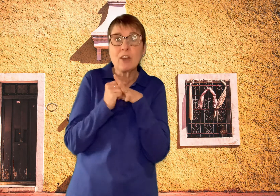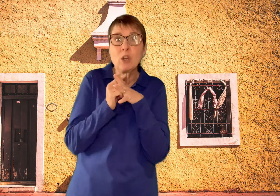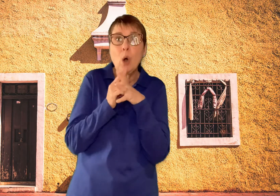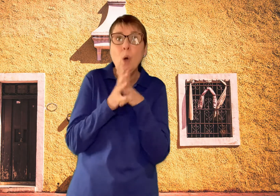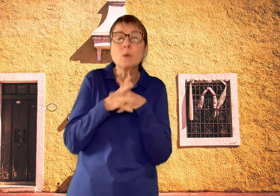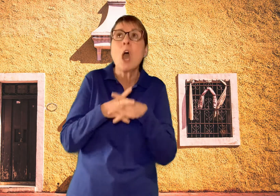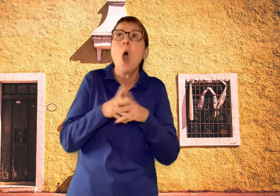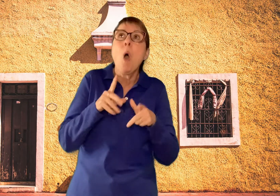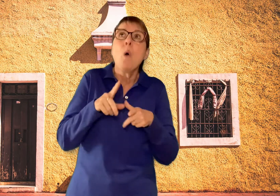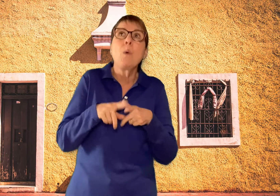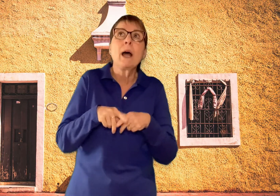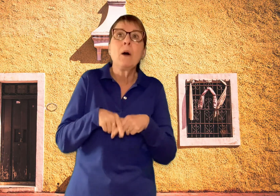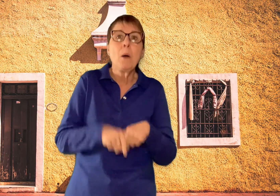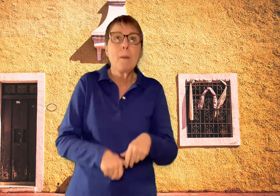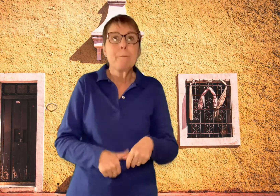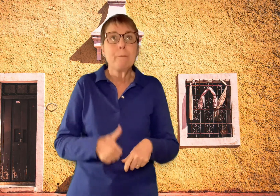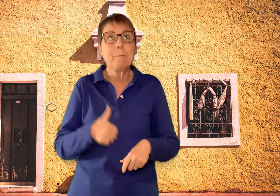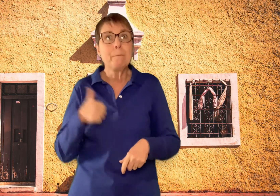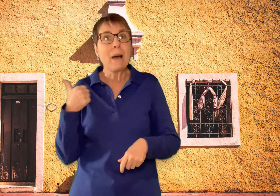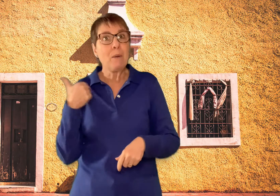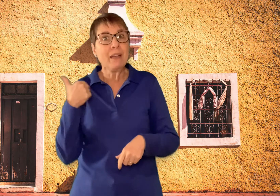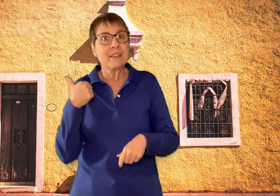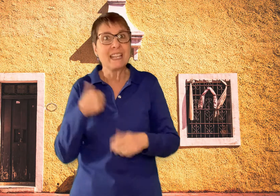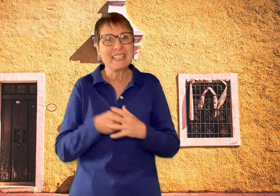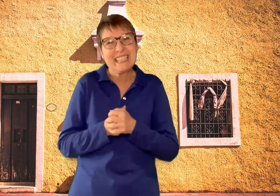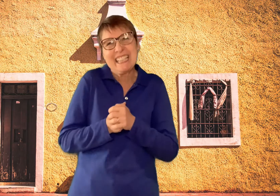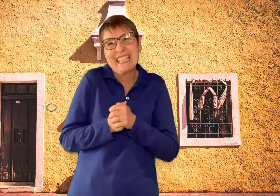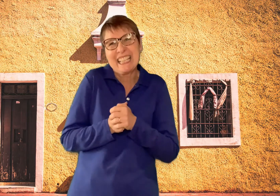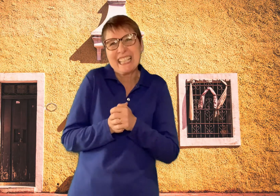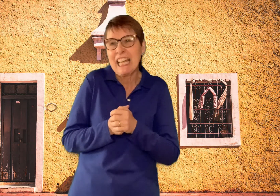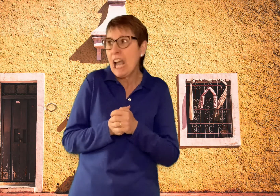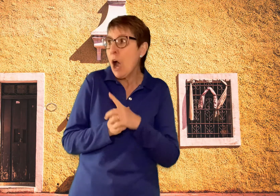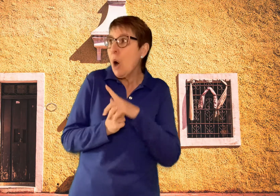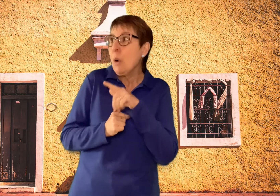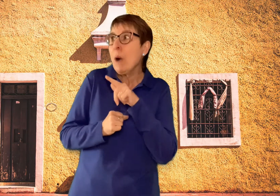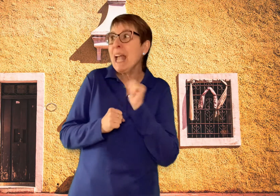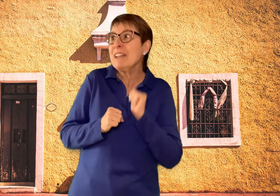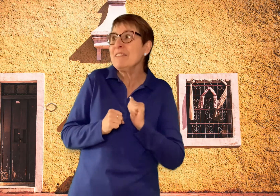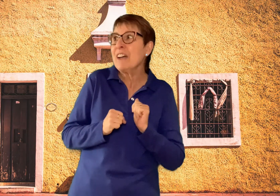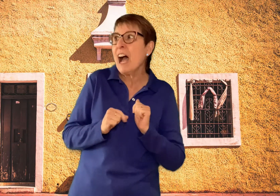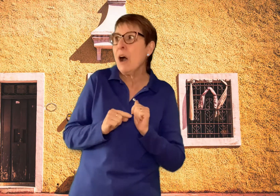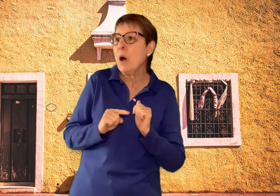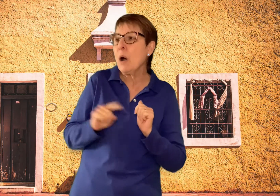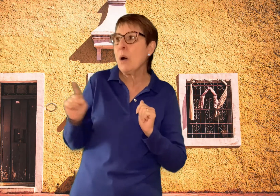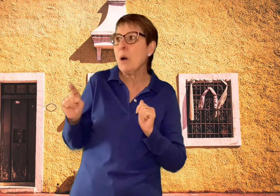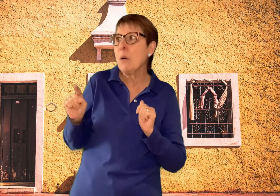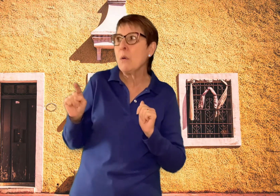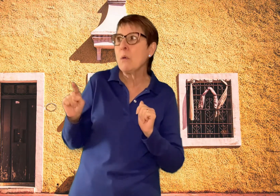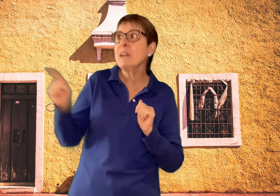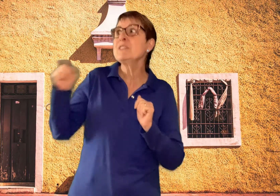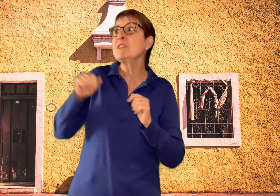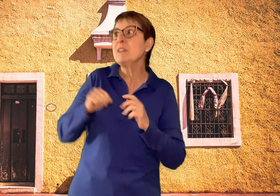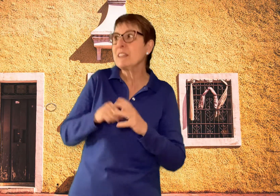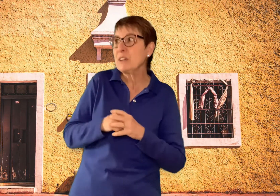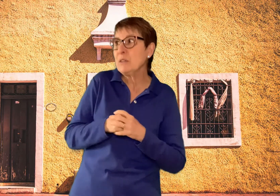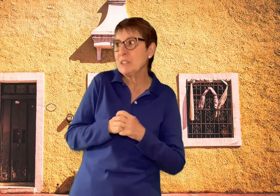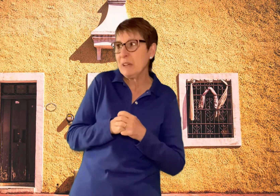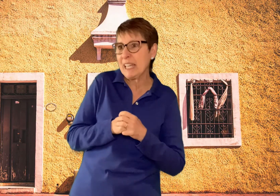gold. Well, my wife hid it. Wife, oh, why don't you go get the gold you hid?